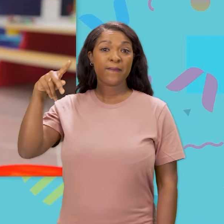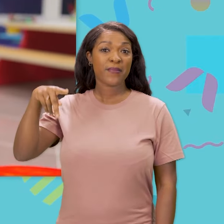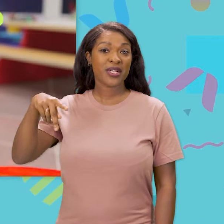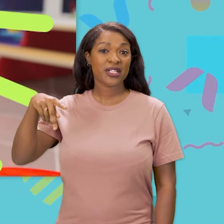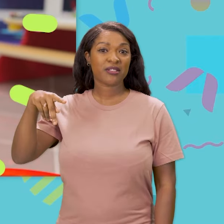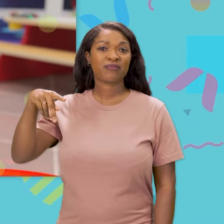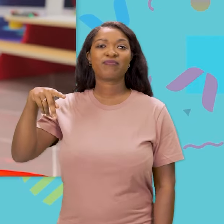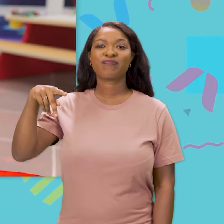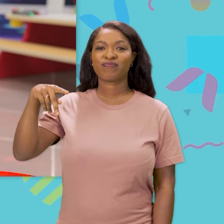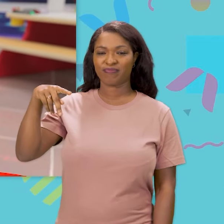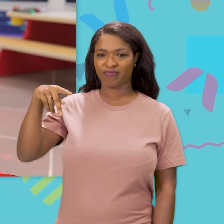P,